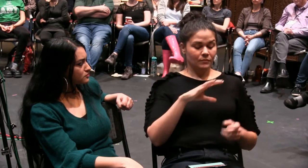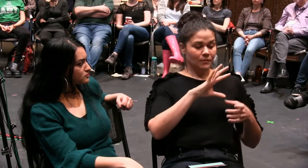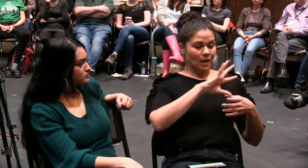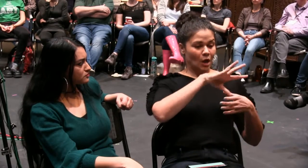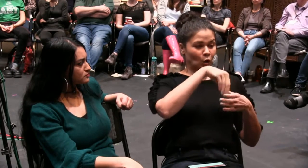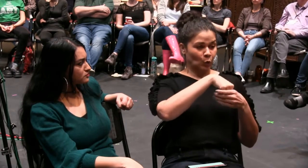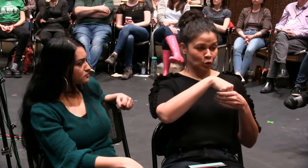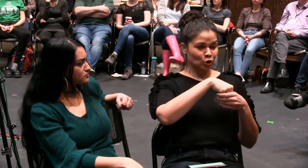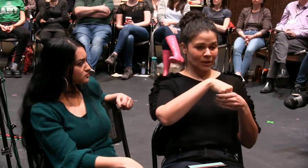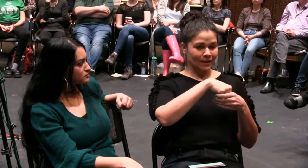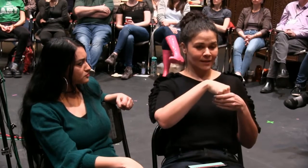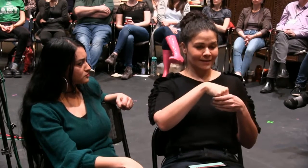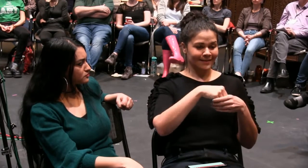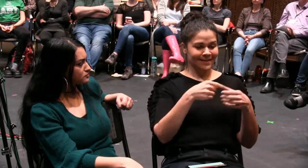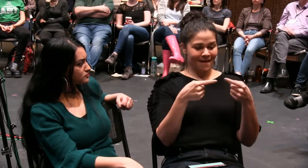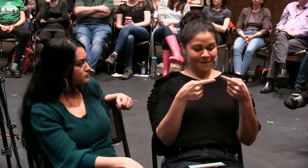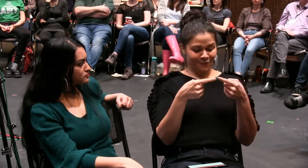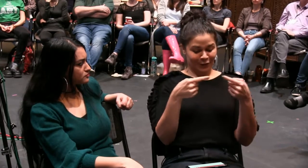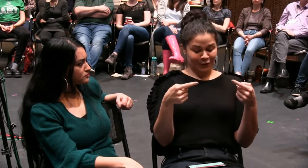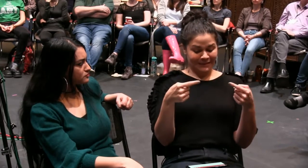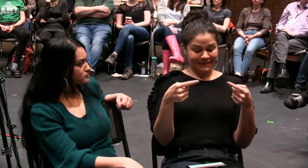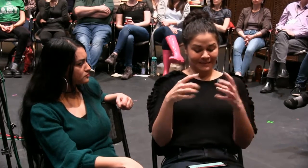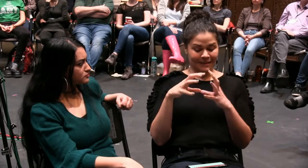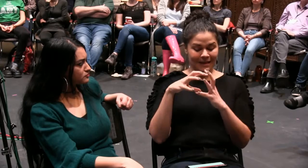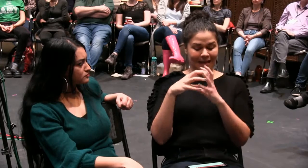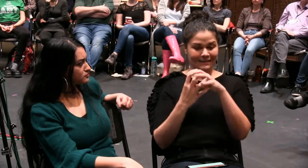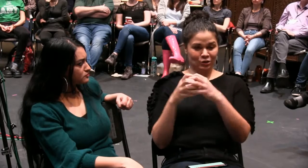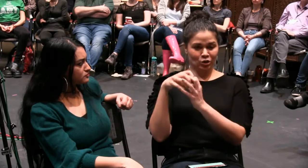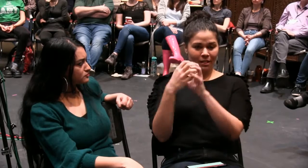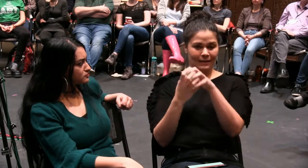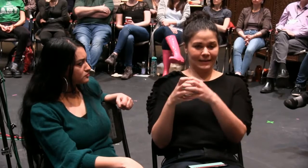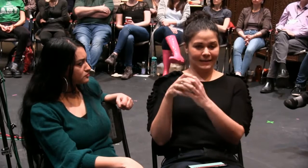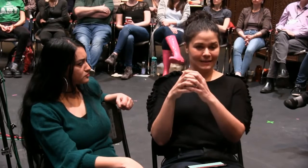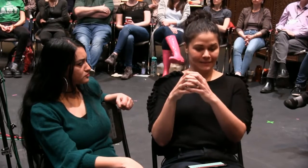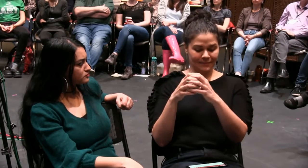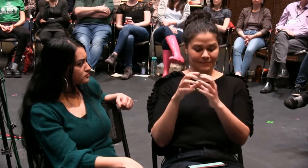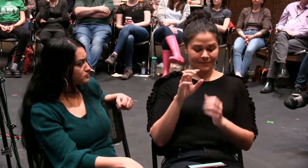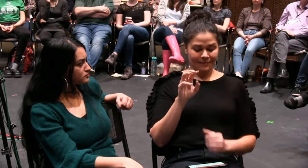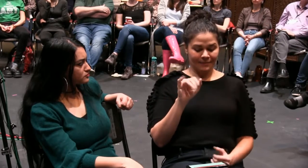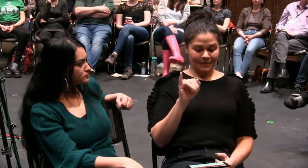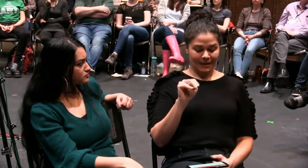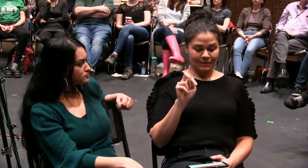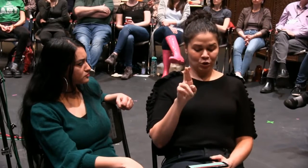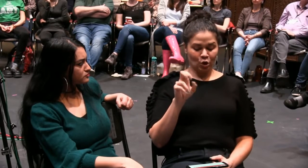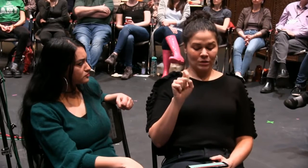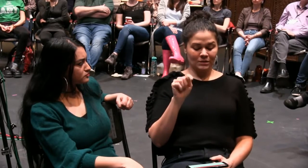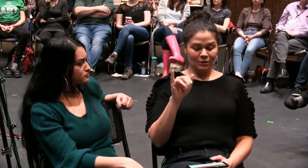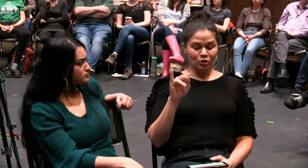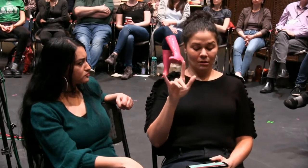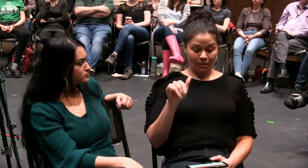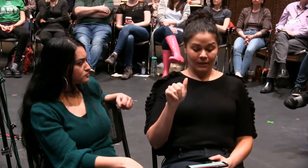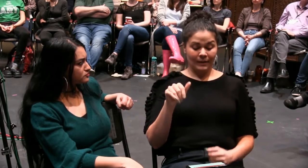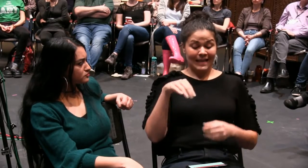Patty and I were talking about this with her and we were talking about the difference between intersectionality and inclusion